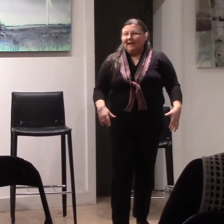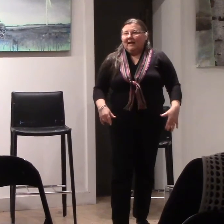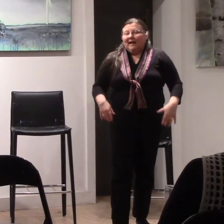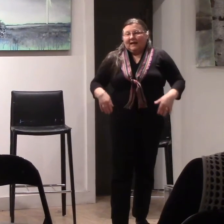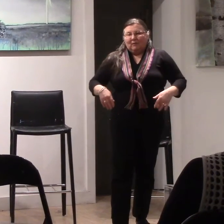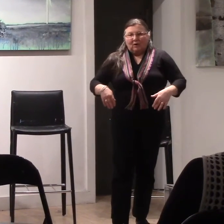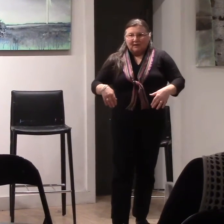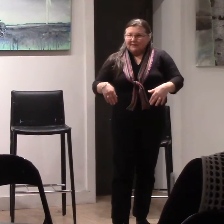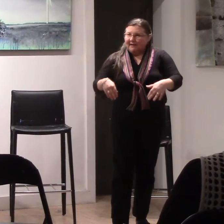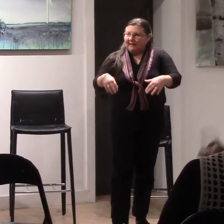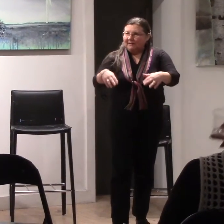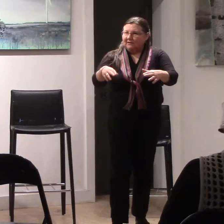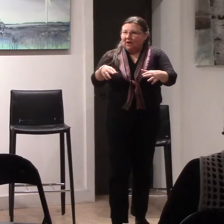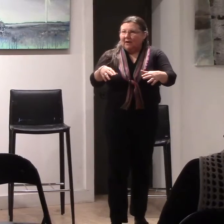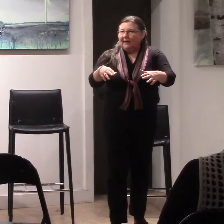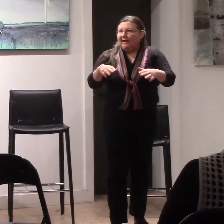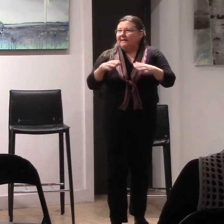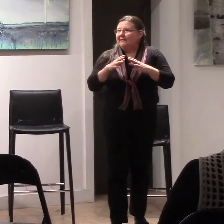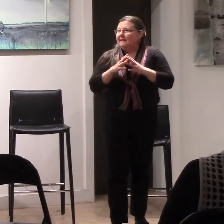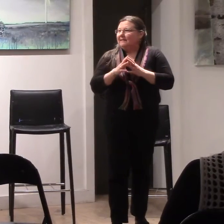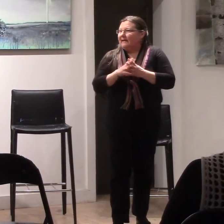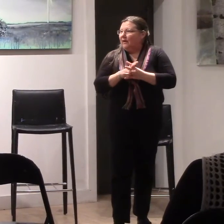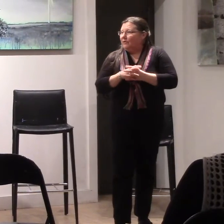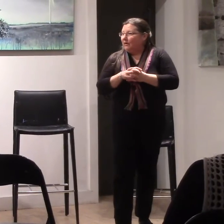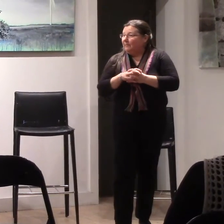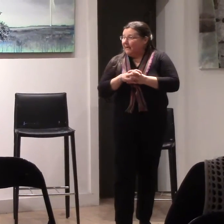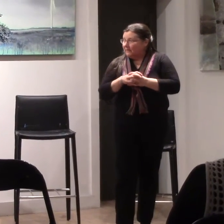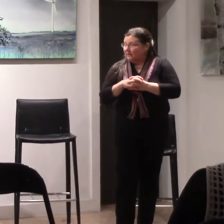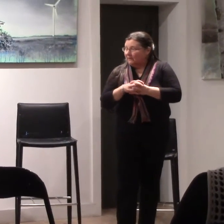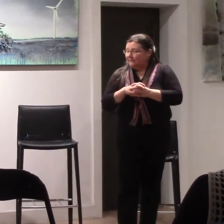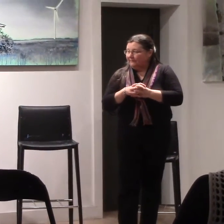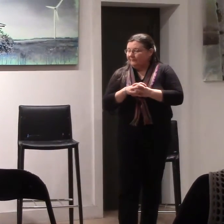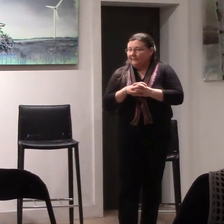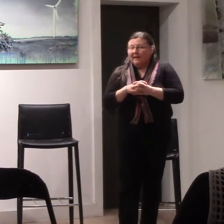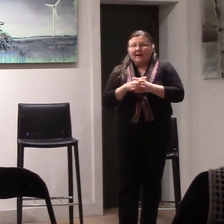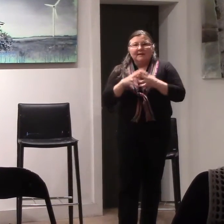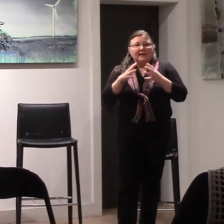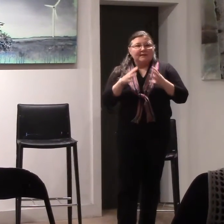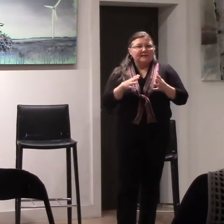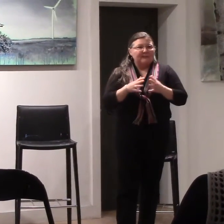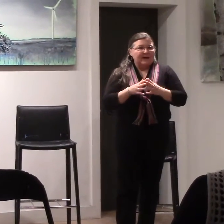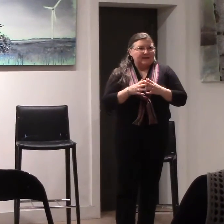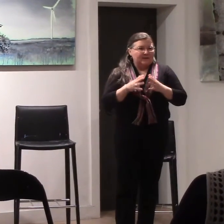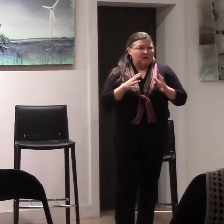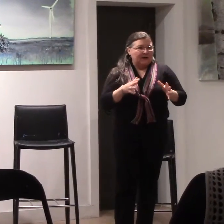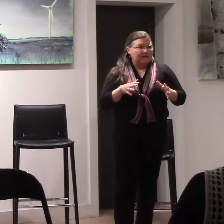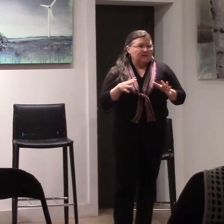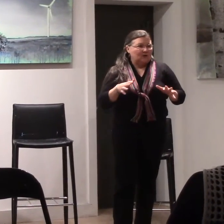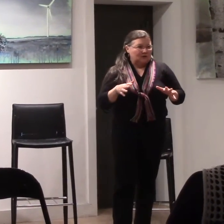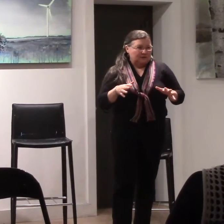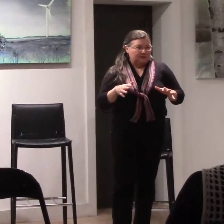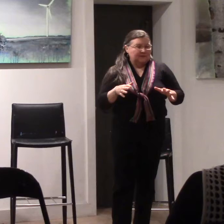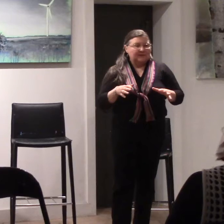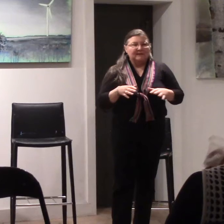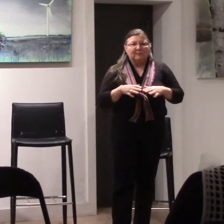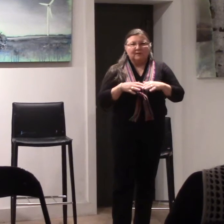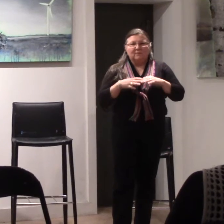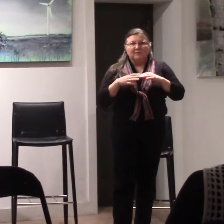He walks to the end of the dock, and he sits down on the bench. Now this man is a great scholar. He's one of the most